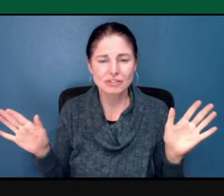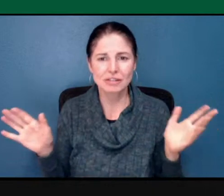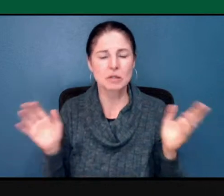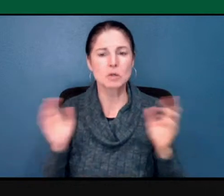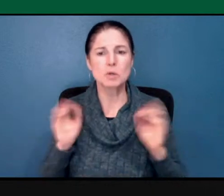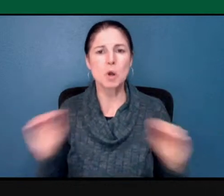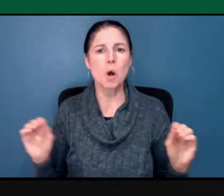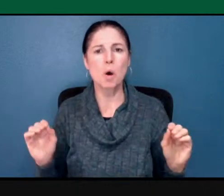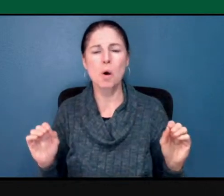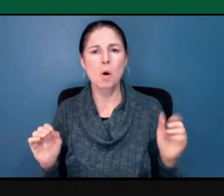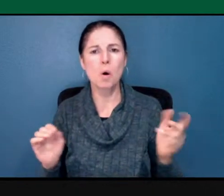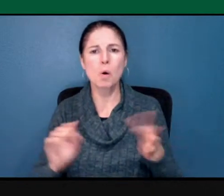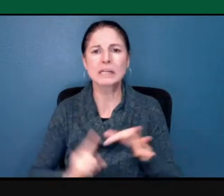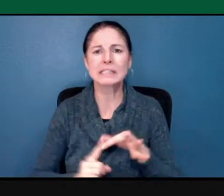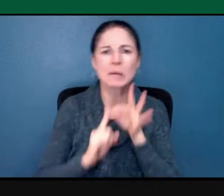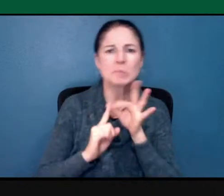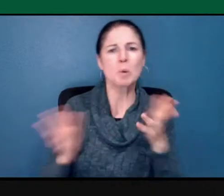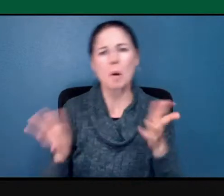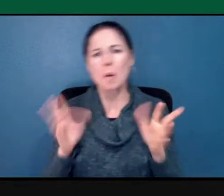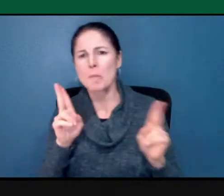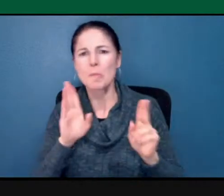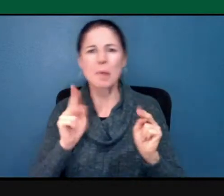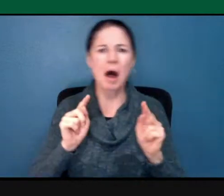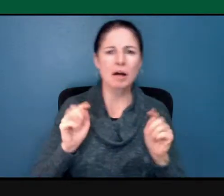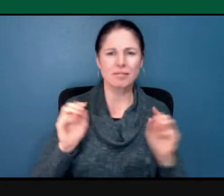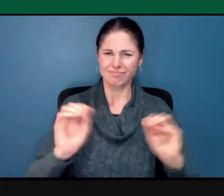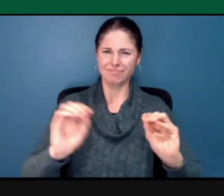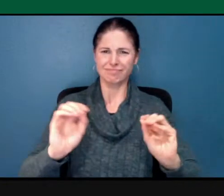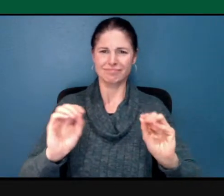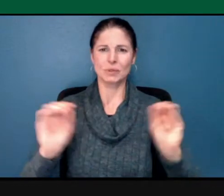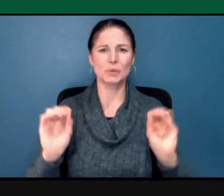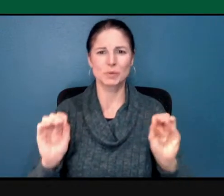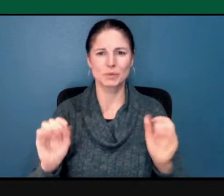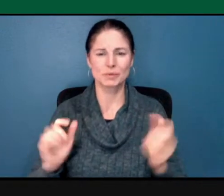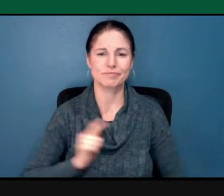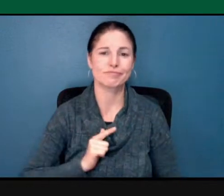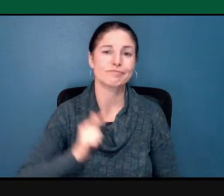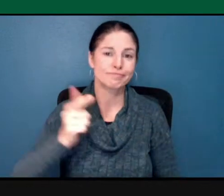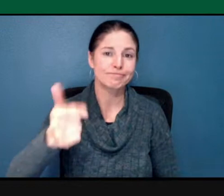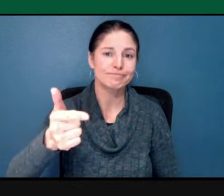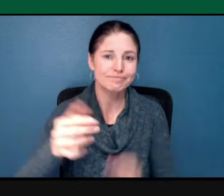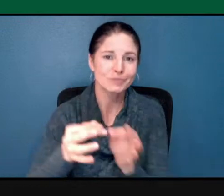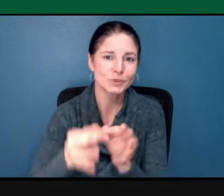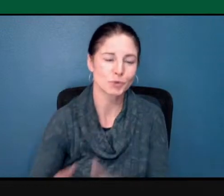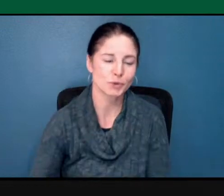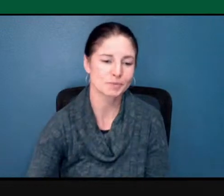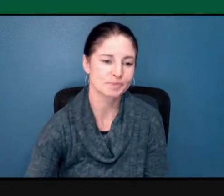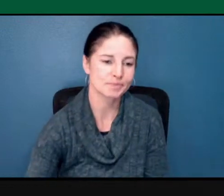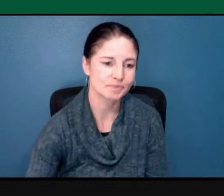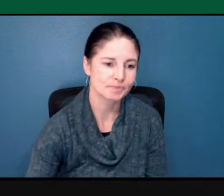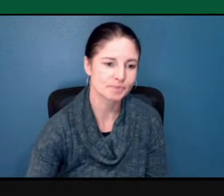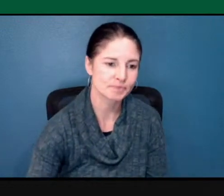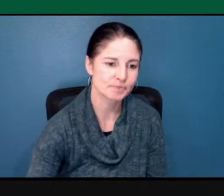and no exception. And I worry a little bit. And I fact, I worry more than a little bit